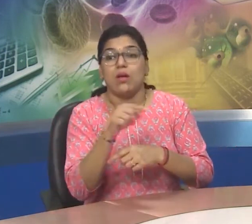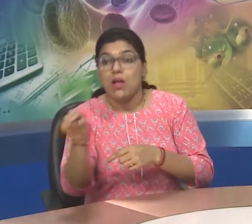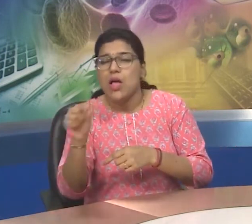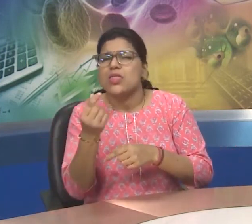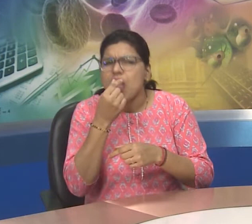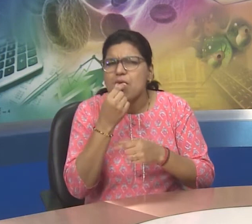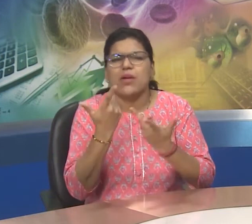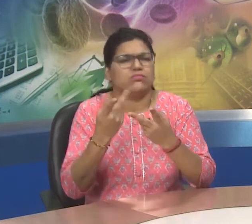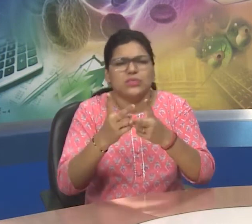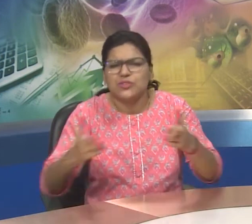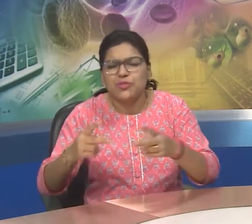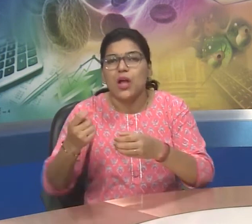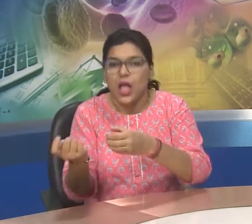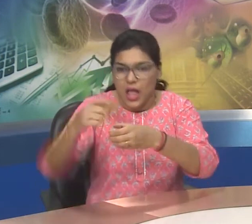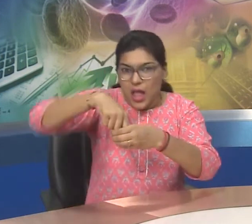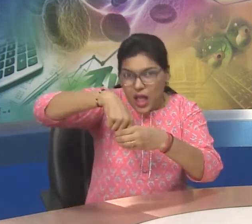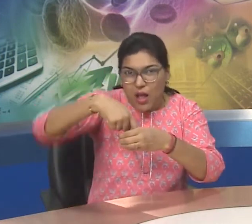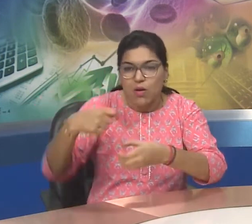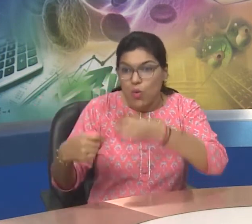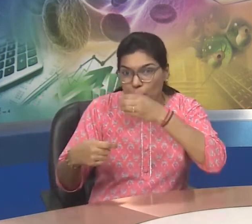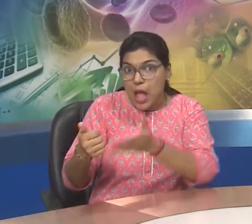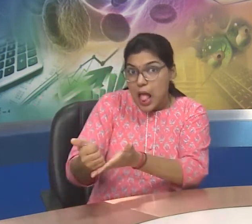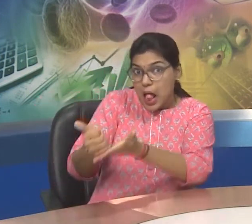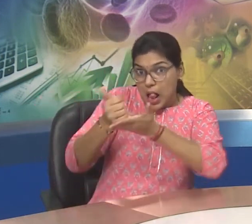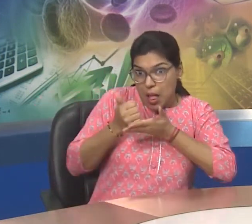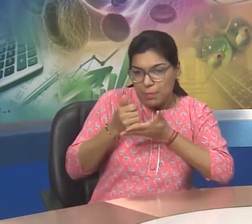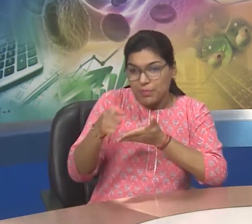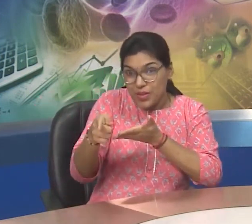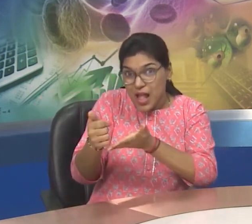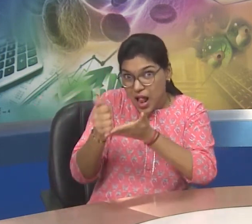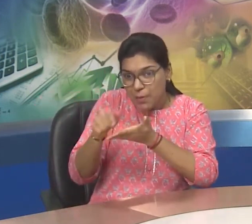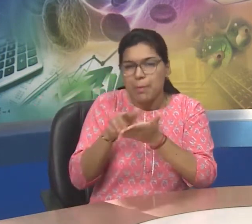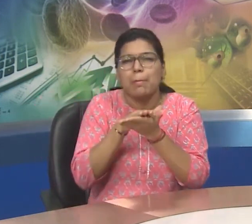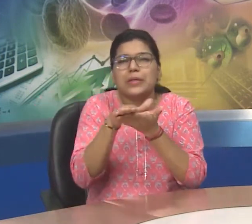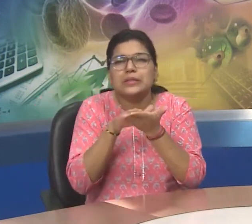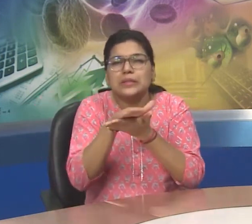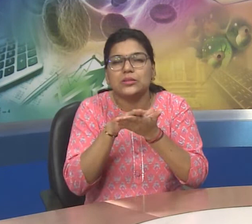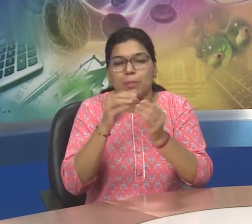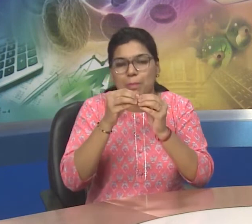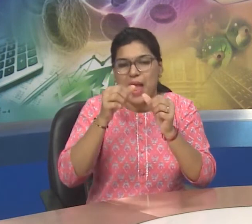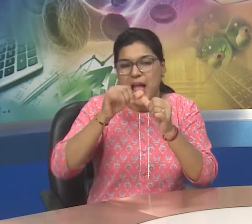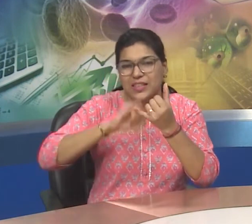Acidic and base balance has to be maintained in our body. It's very important,